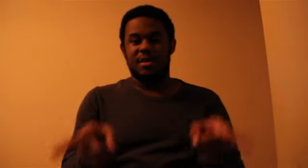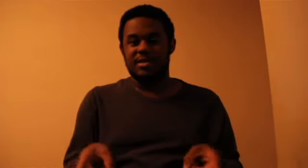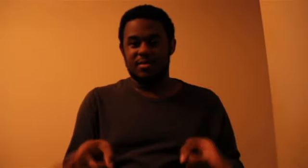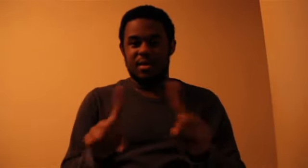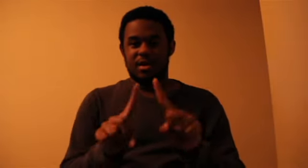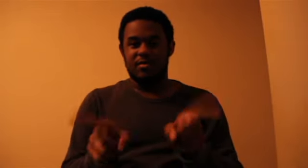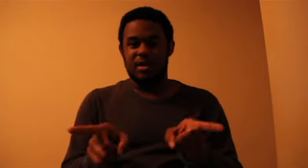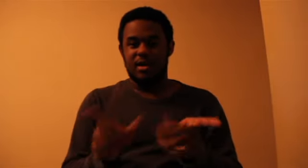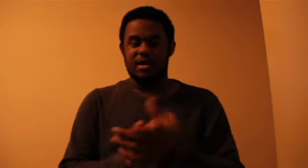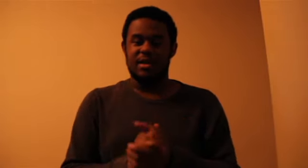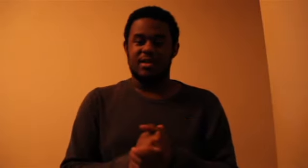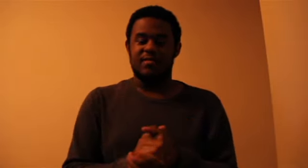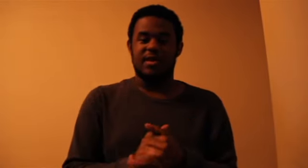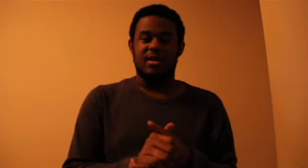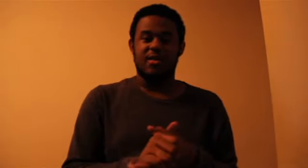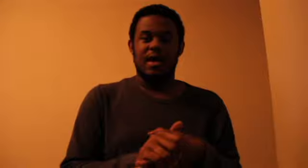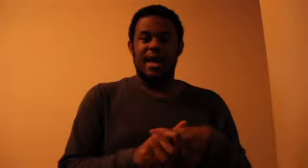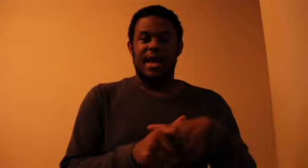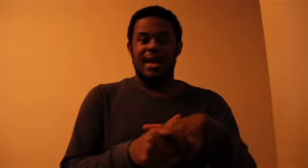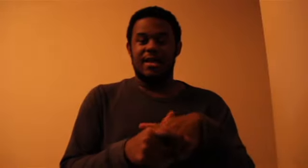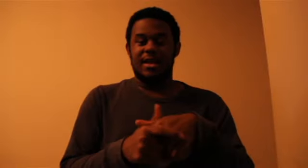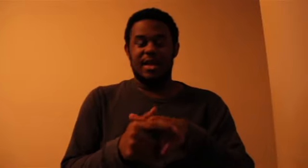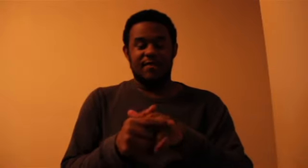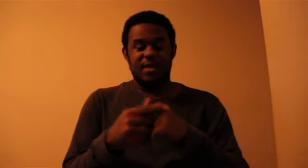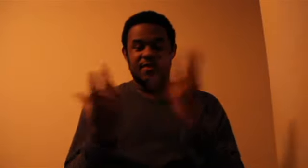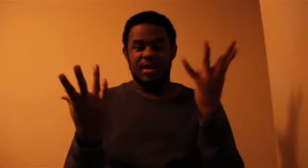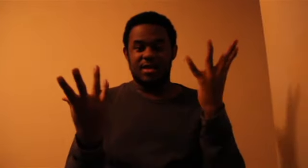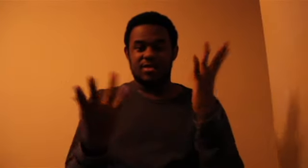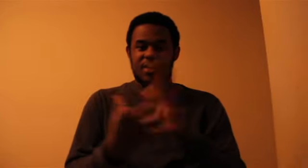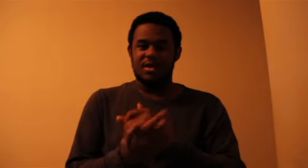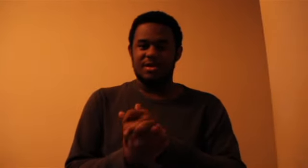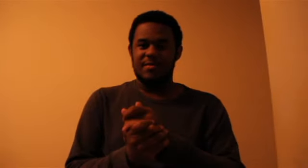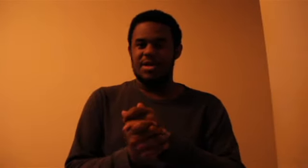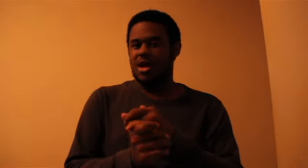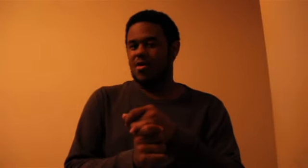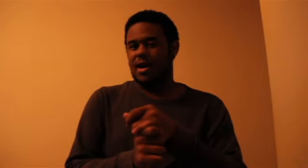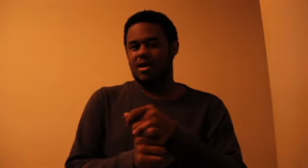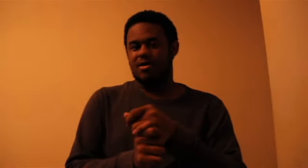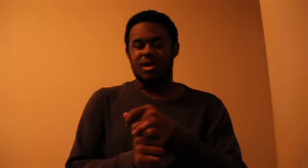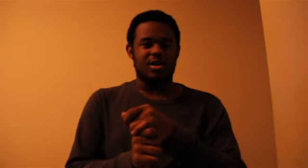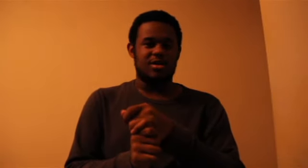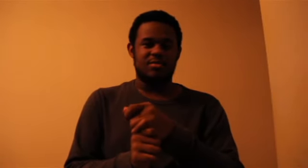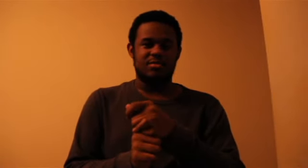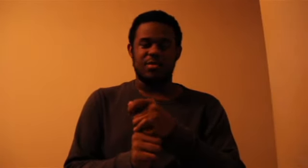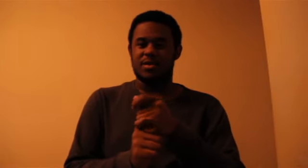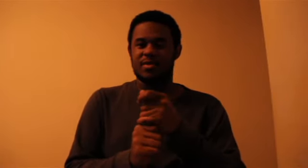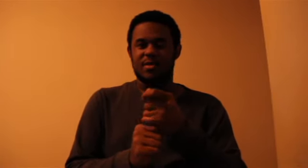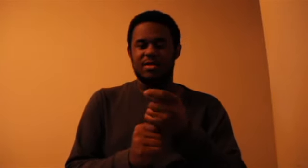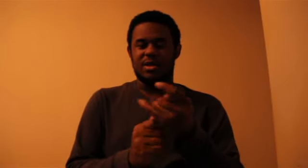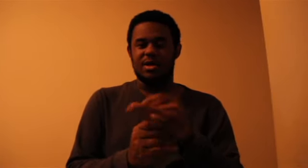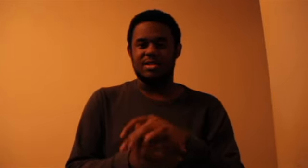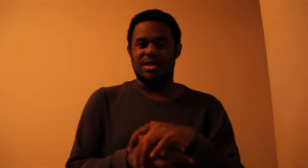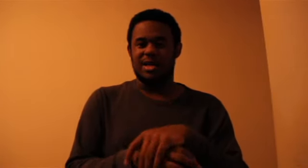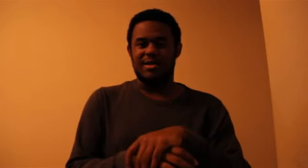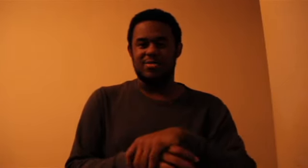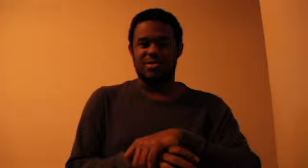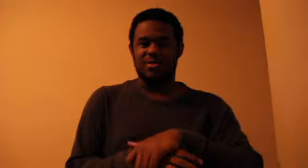place them all over here at the end of the video and again if you have any other spells let me know i'll learn them and we're going to put them up there because again this was a